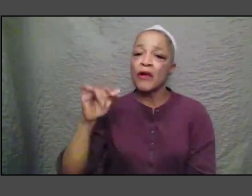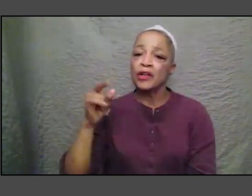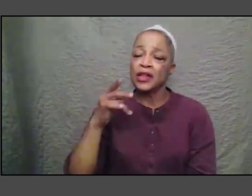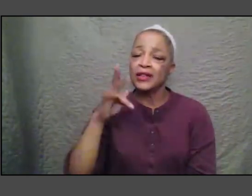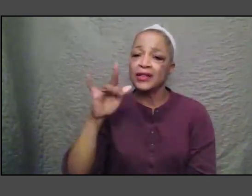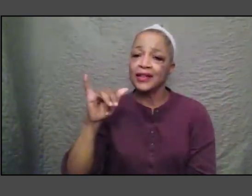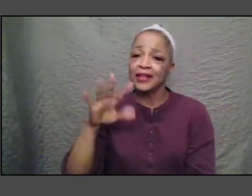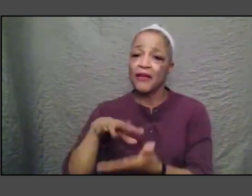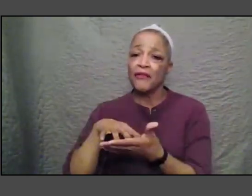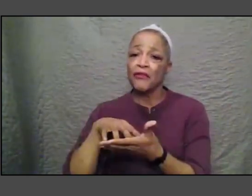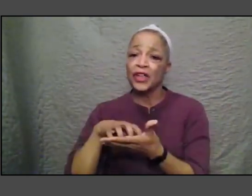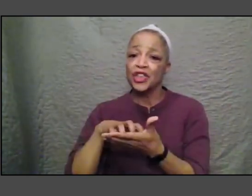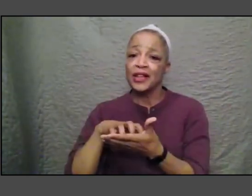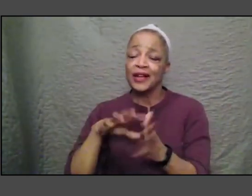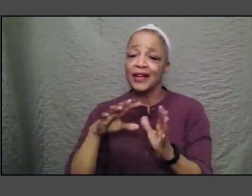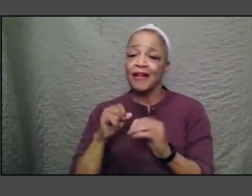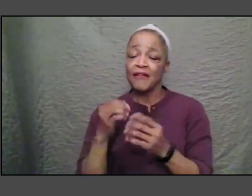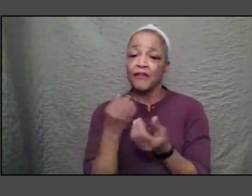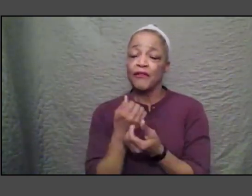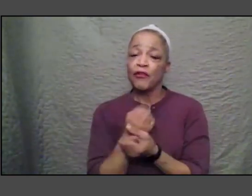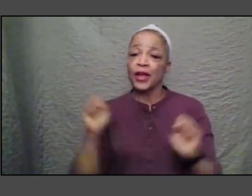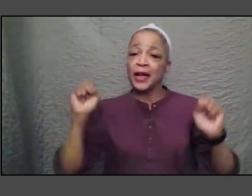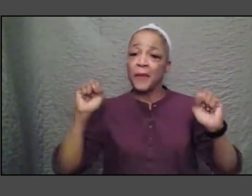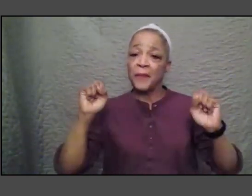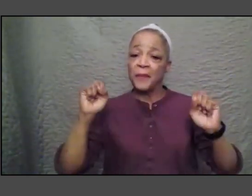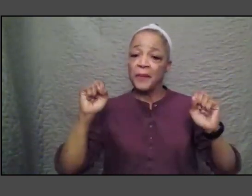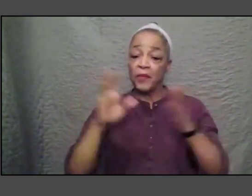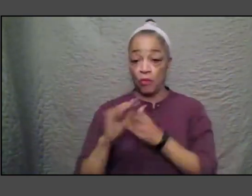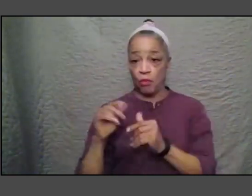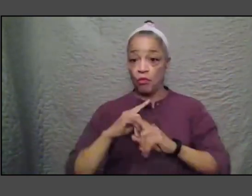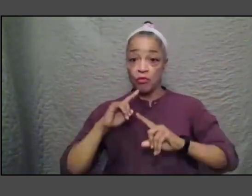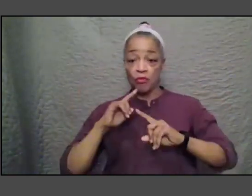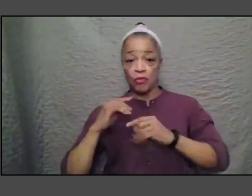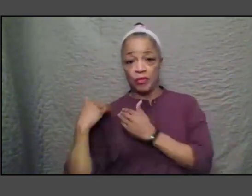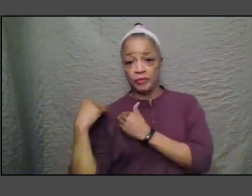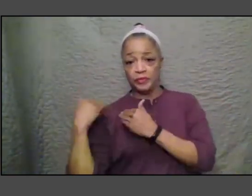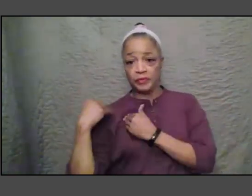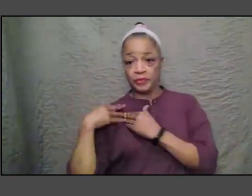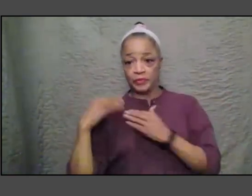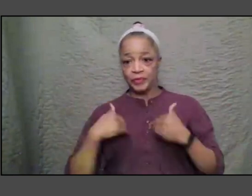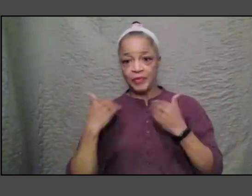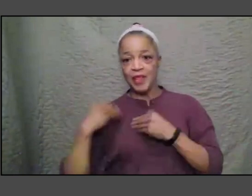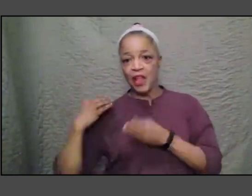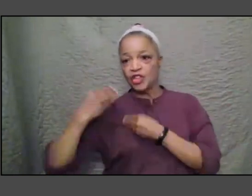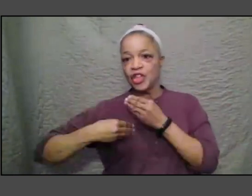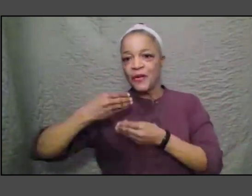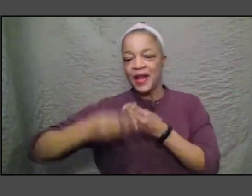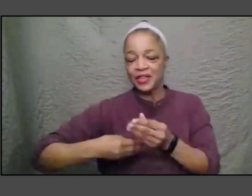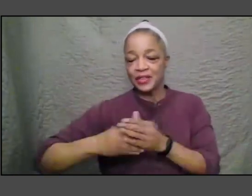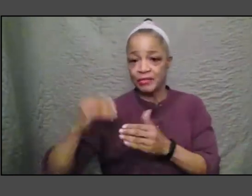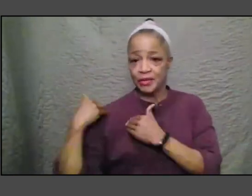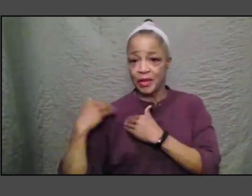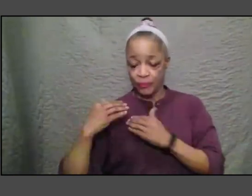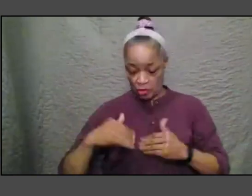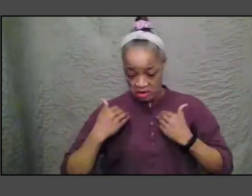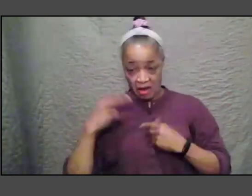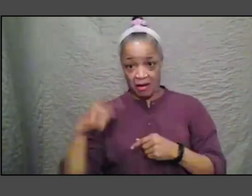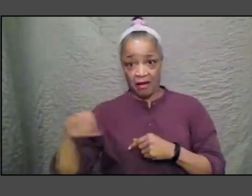talk about the responsibility of younger generations to maintain that freedom and the family kept that for five